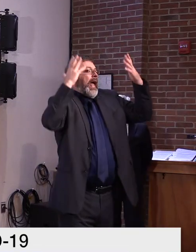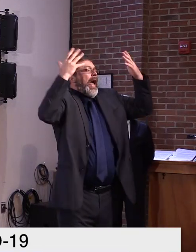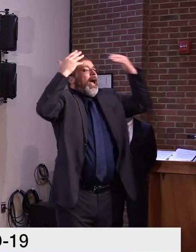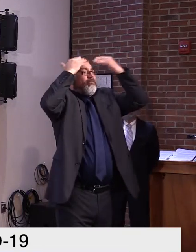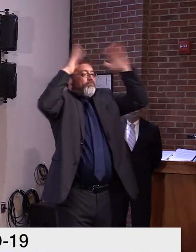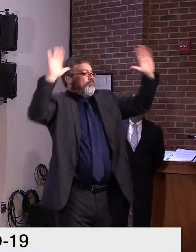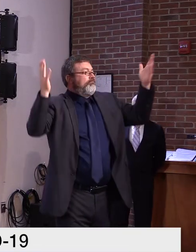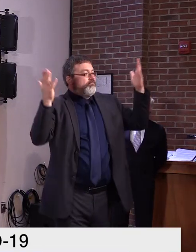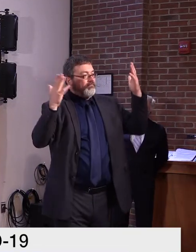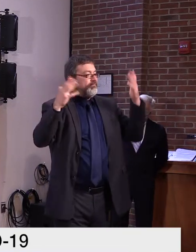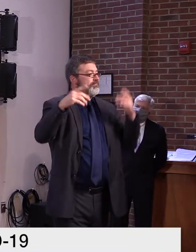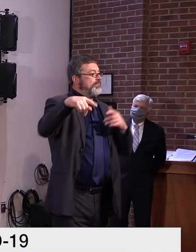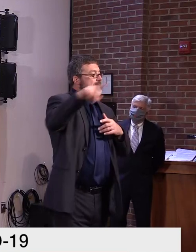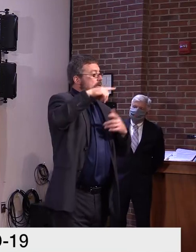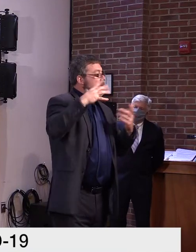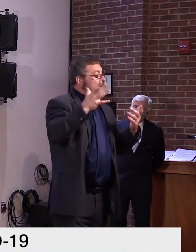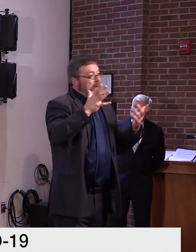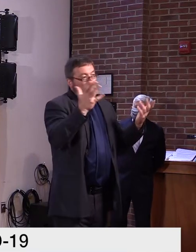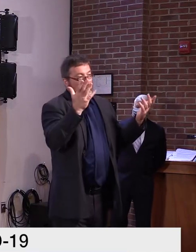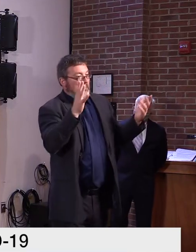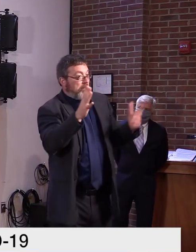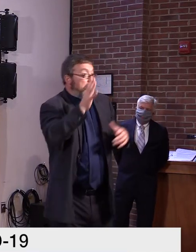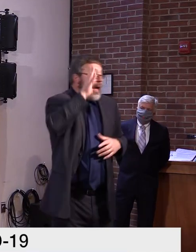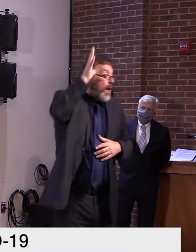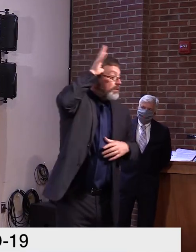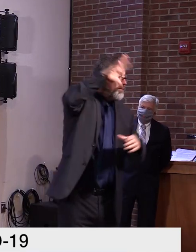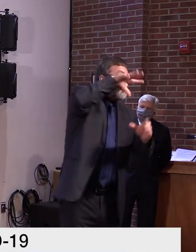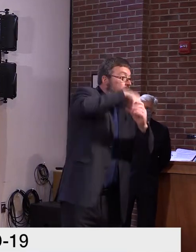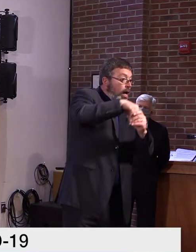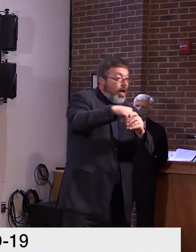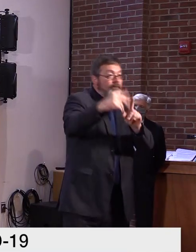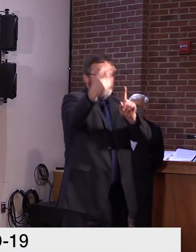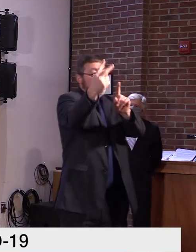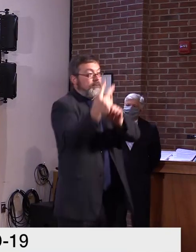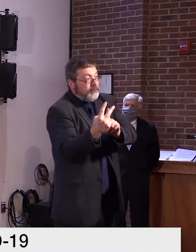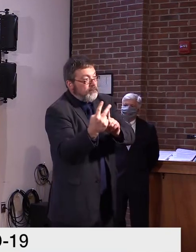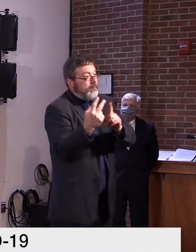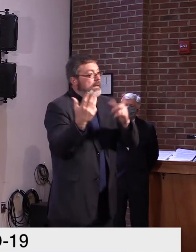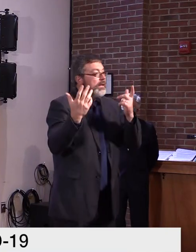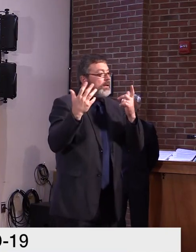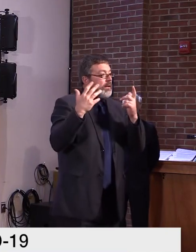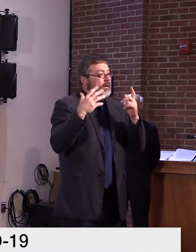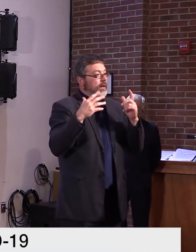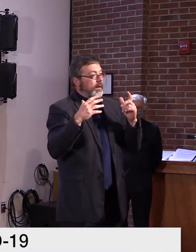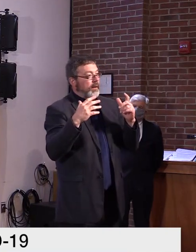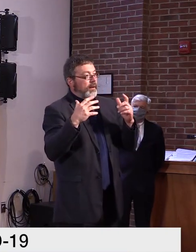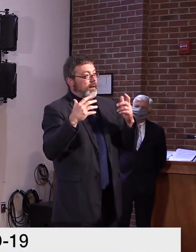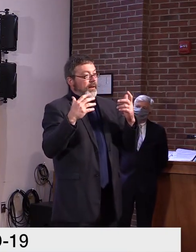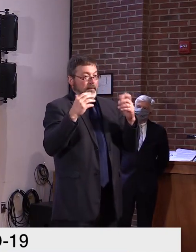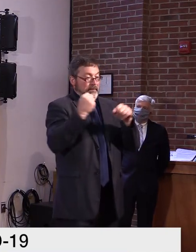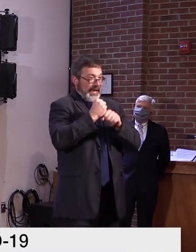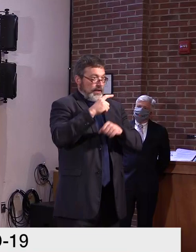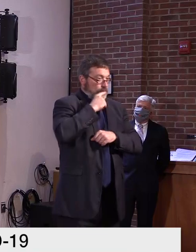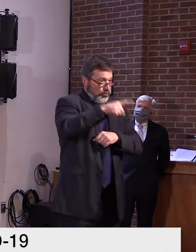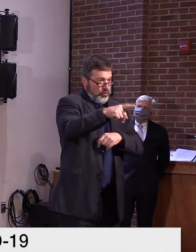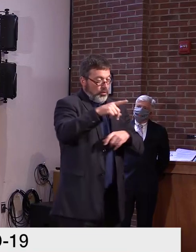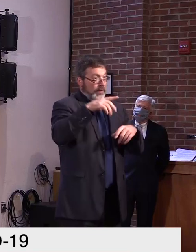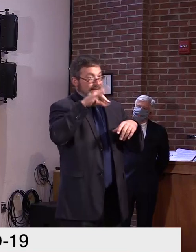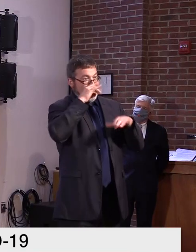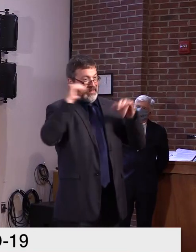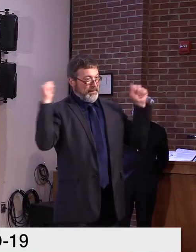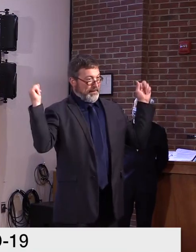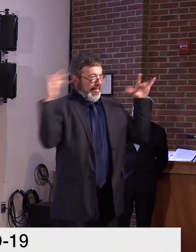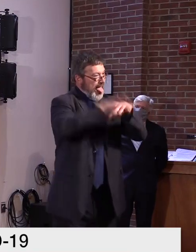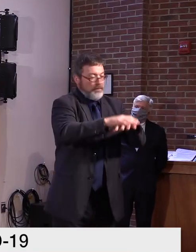their kids or guiding their kids, that they are not going to be in groups of 25 kids together. Um, but it'll be a much